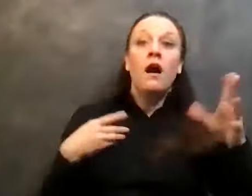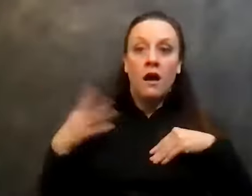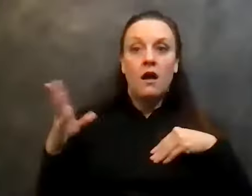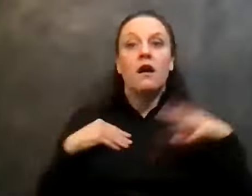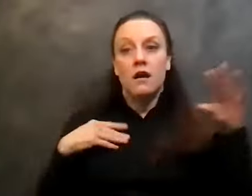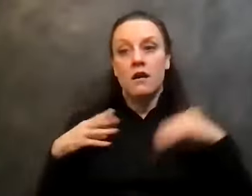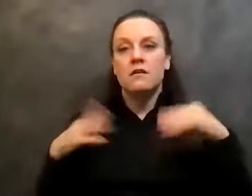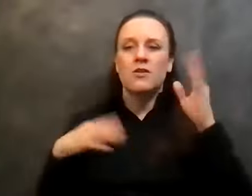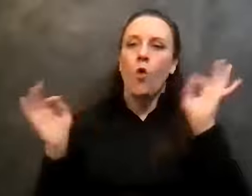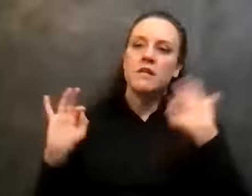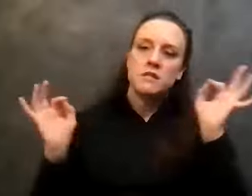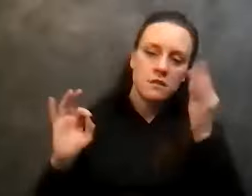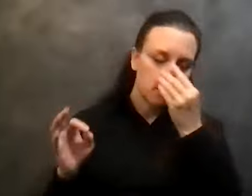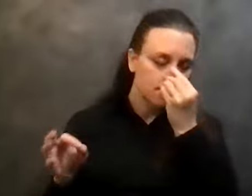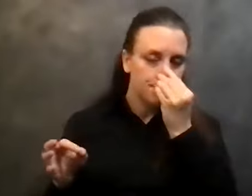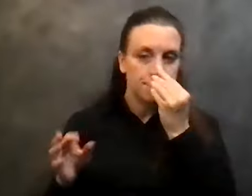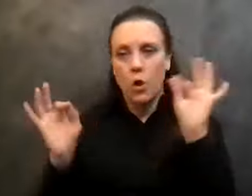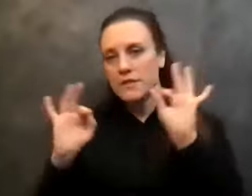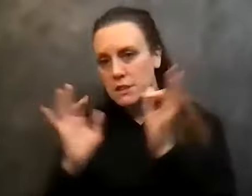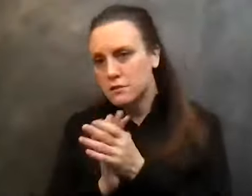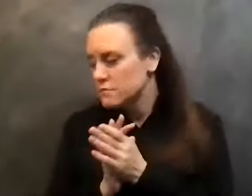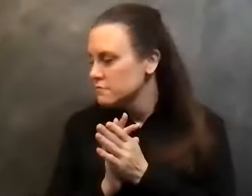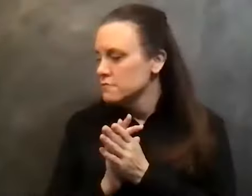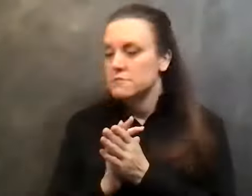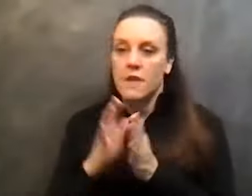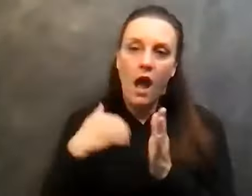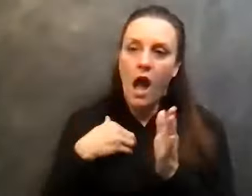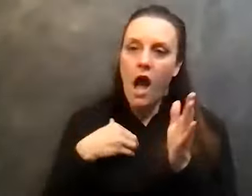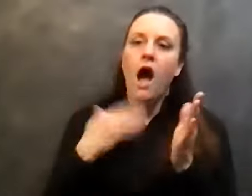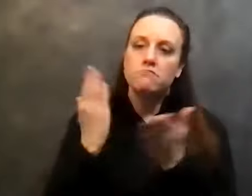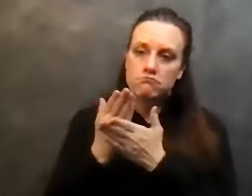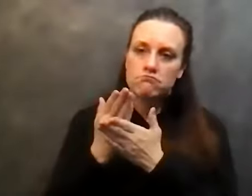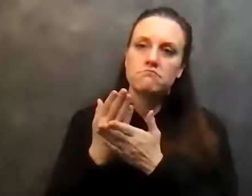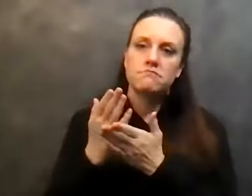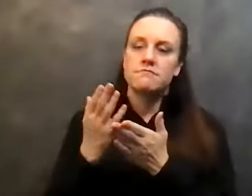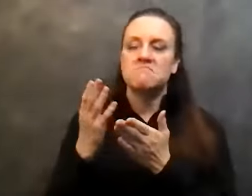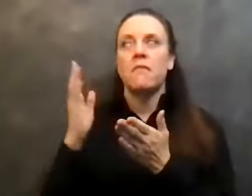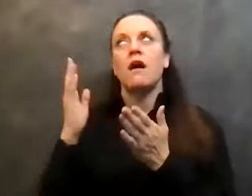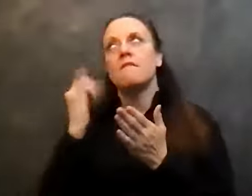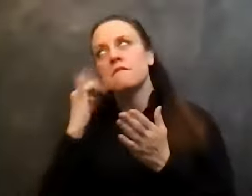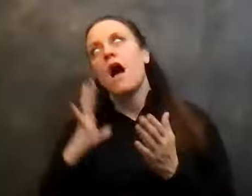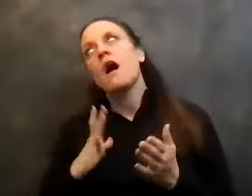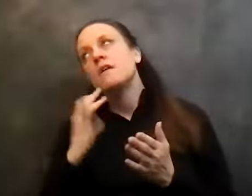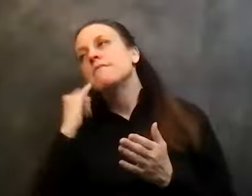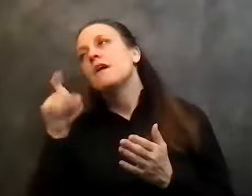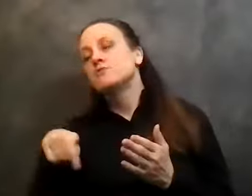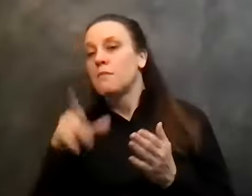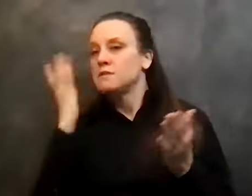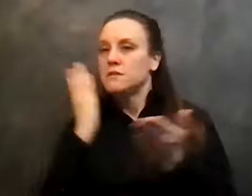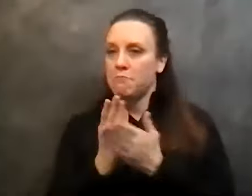no big deal. What big deal. You know, I won't drink anymore. If it's that important to you, I won't drink anymore. And